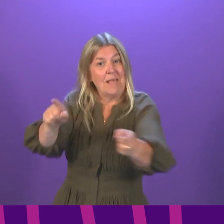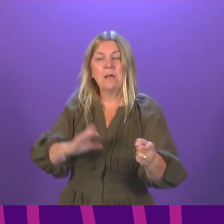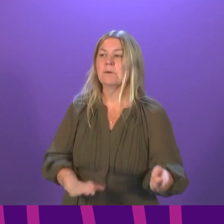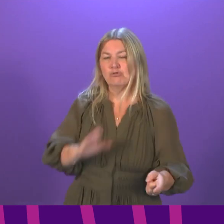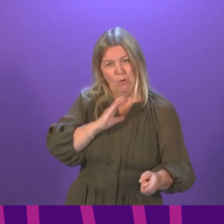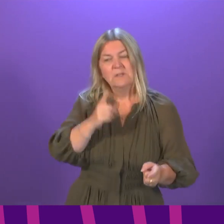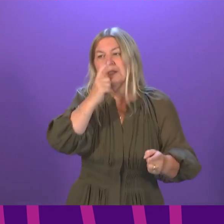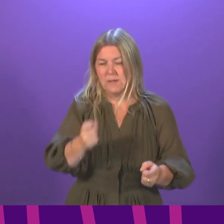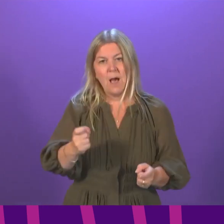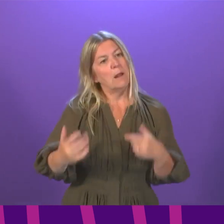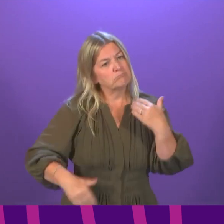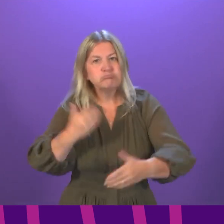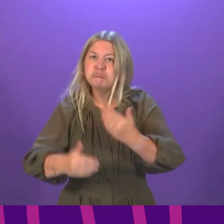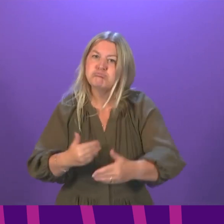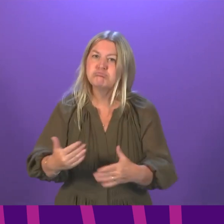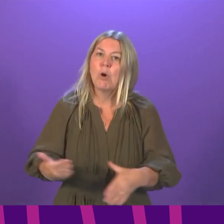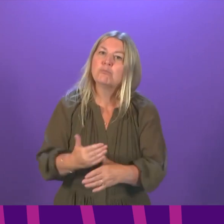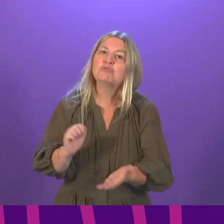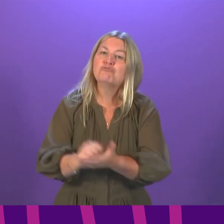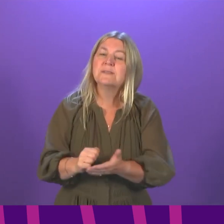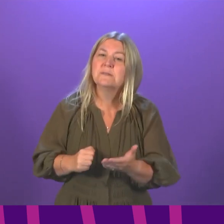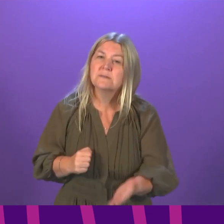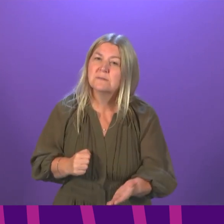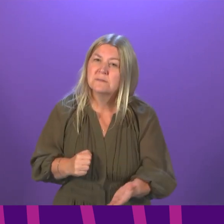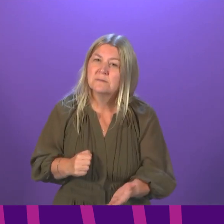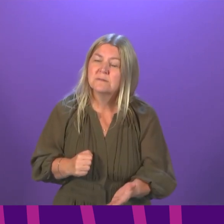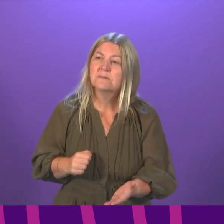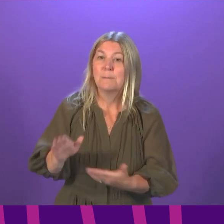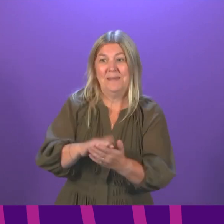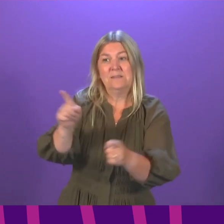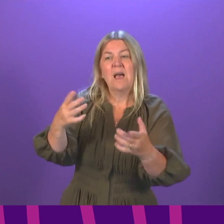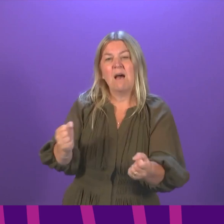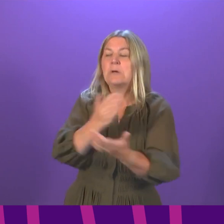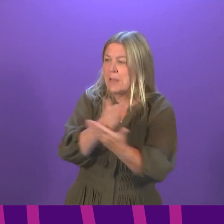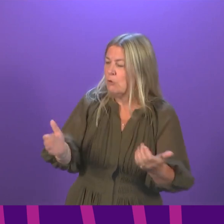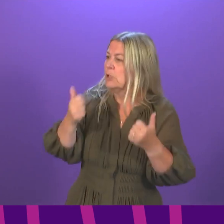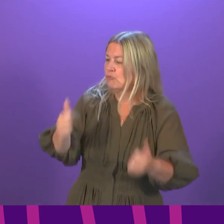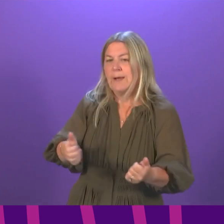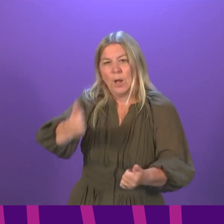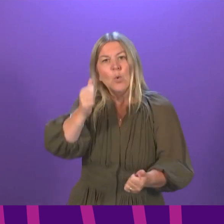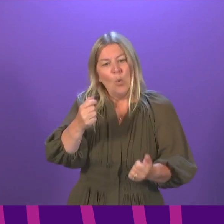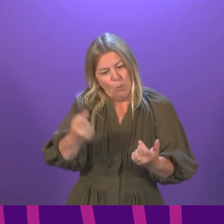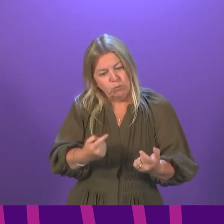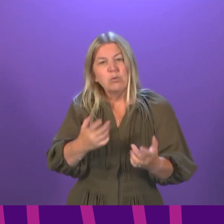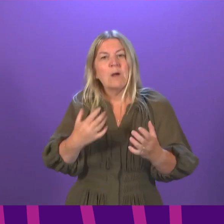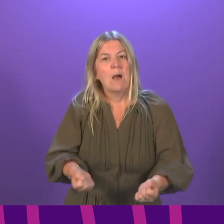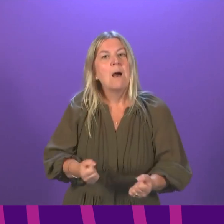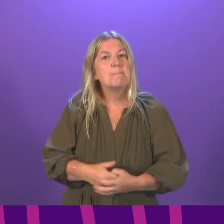operate in this new environment and give them the clarity that they need. The First Minister.